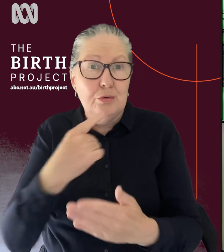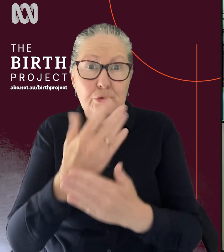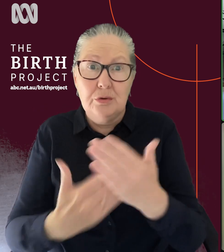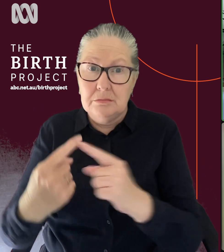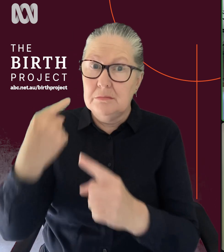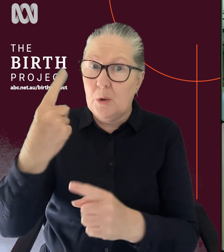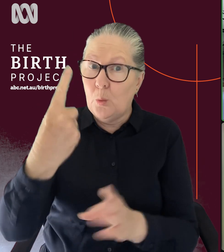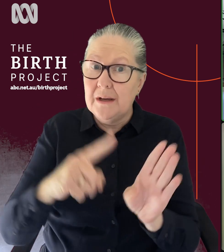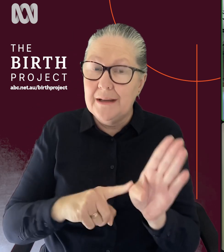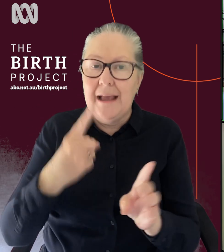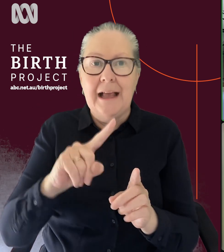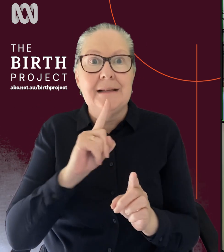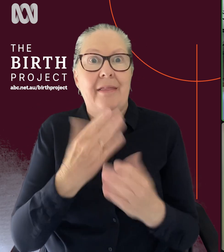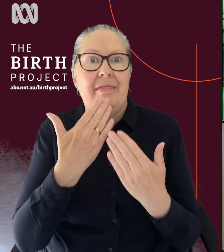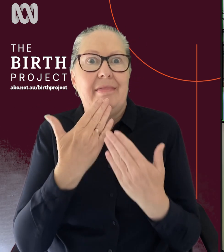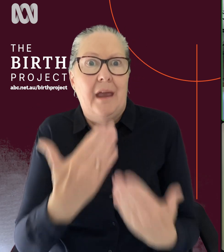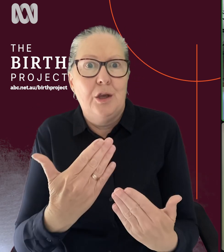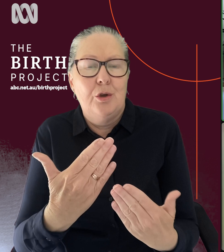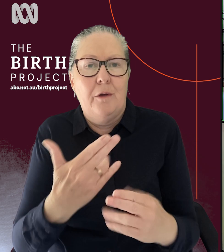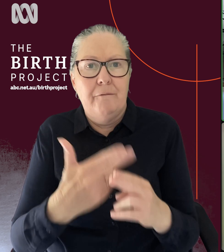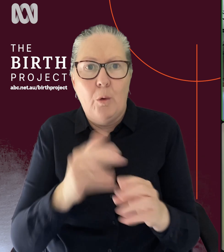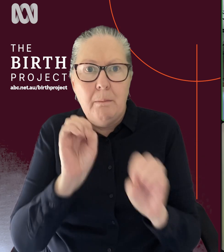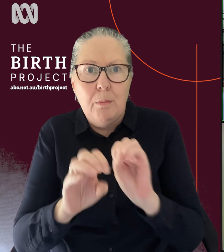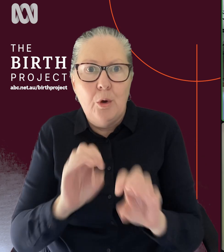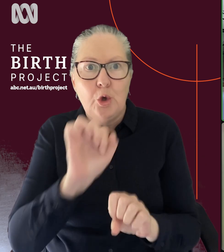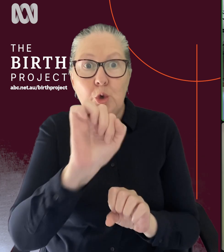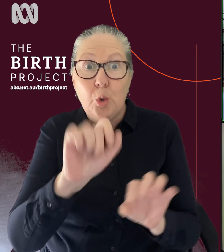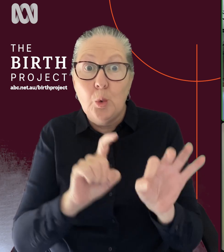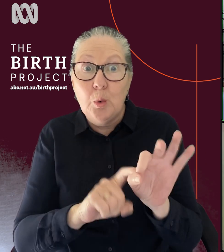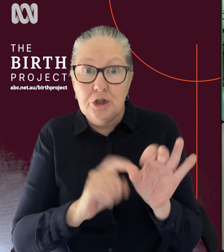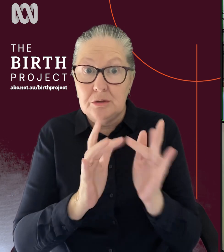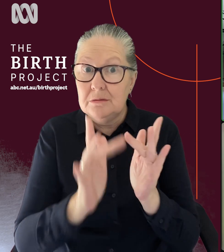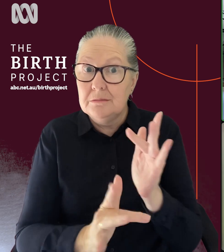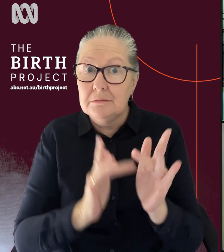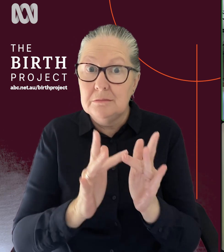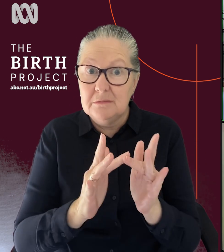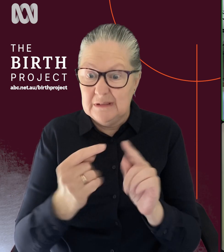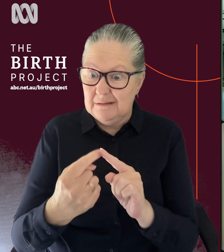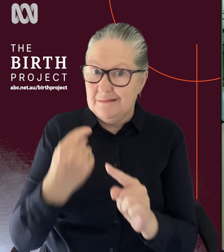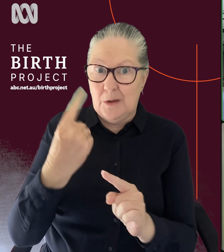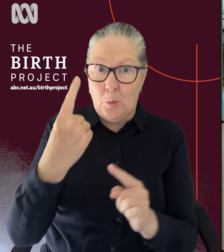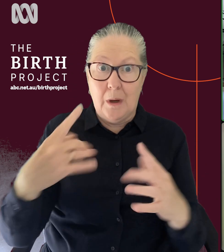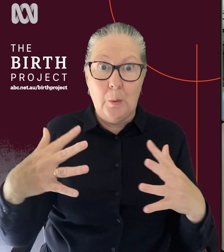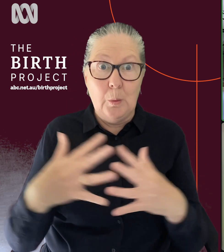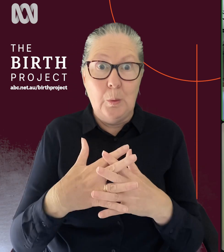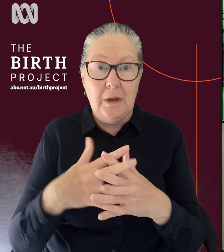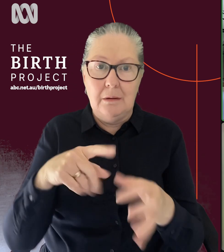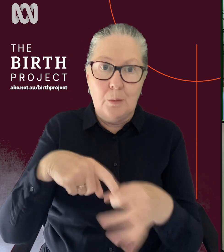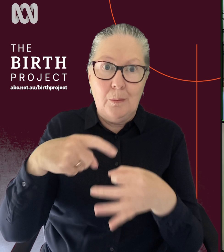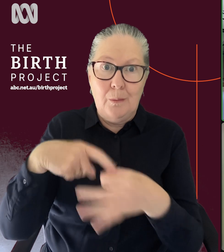us in the last year, but also thank you for posting some of your questions online to us in the last week. We wanted